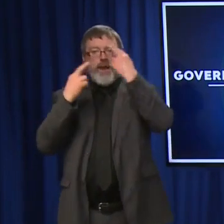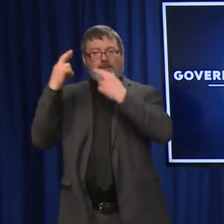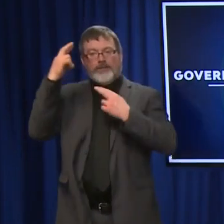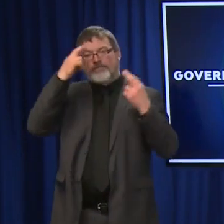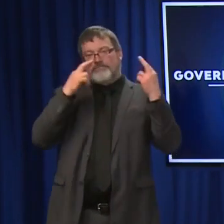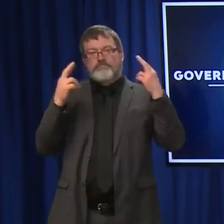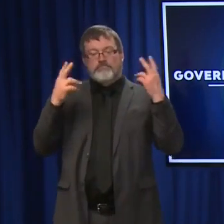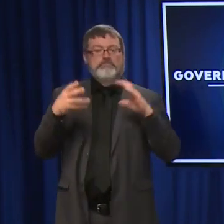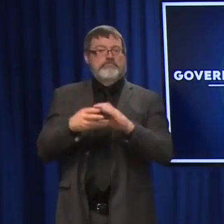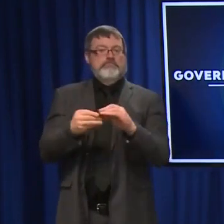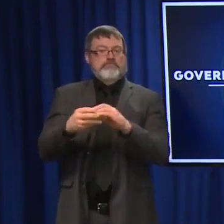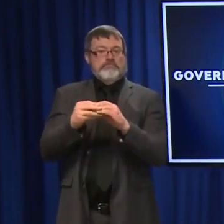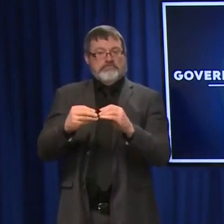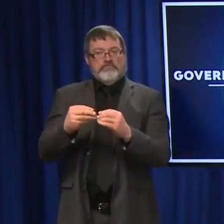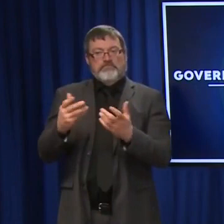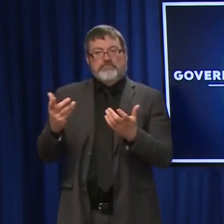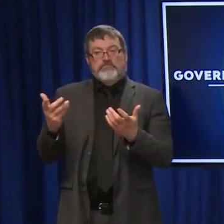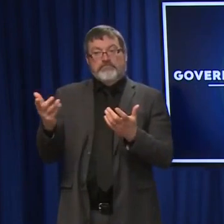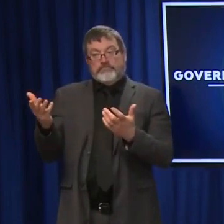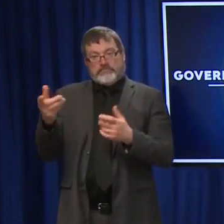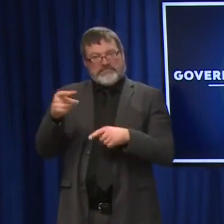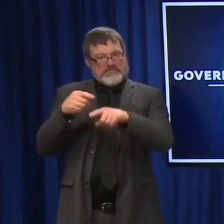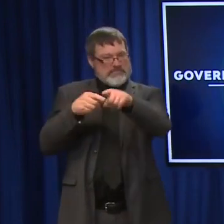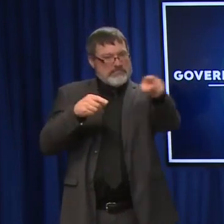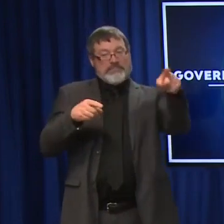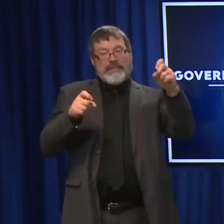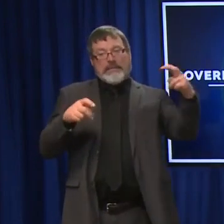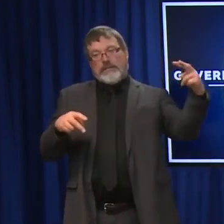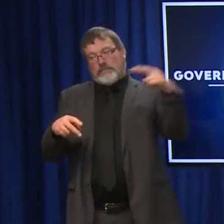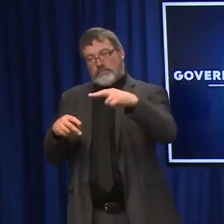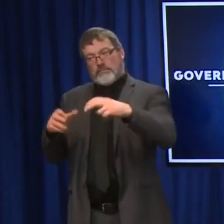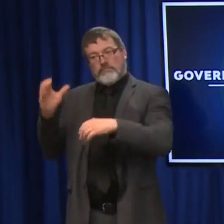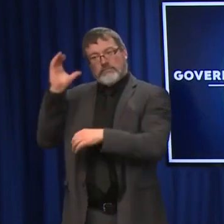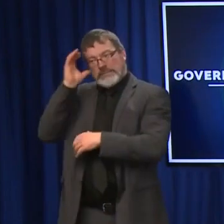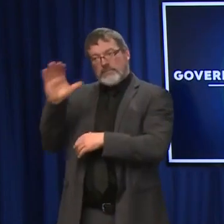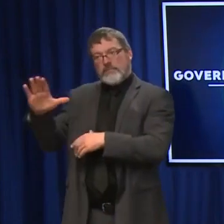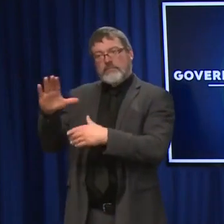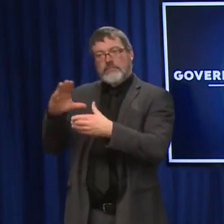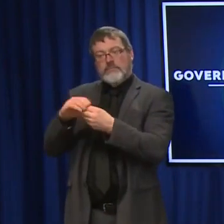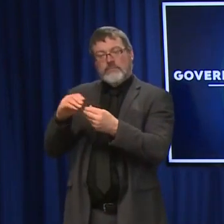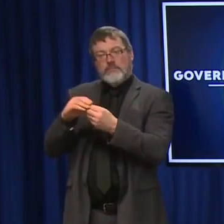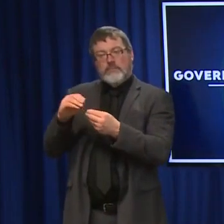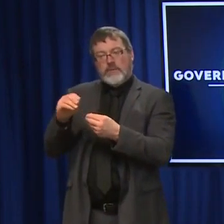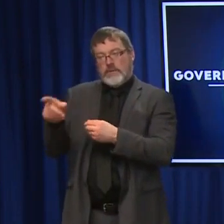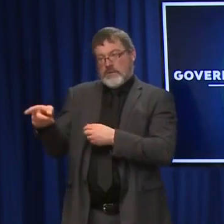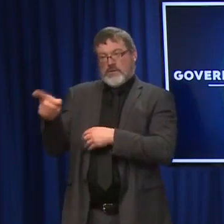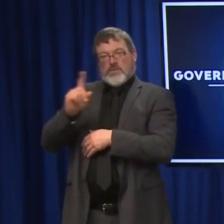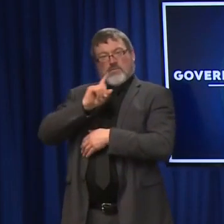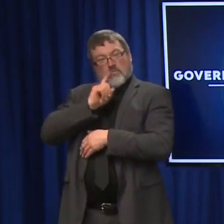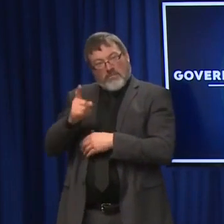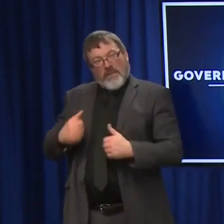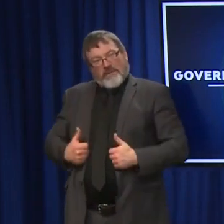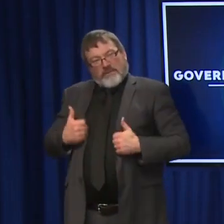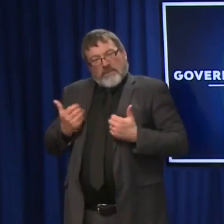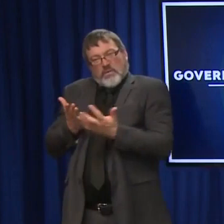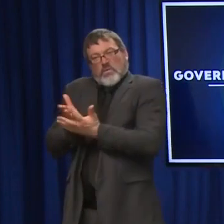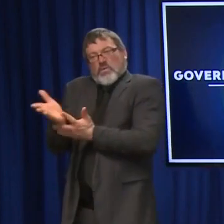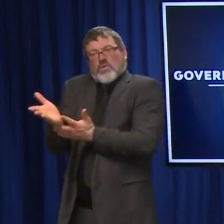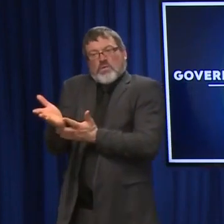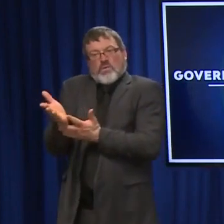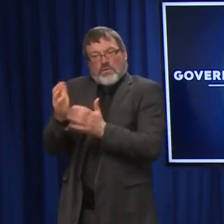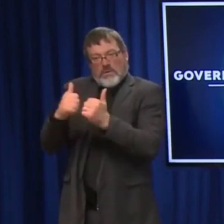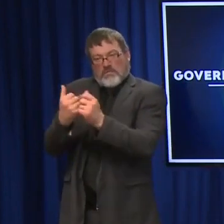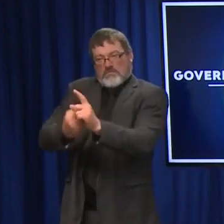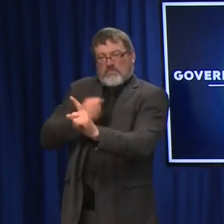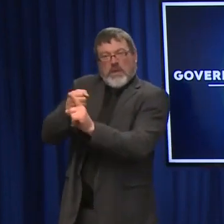husband was, you in the ICU for three and a half weeks and we couldn't even visit. And what that does to families, it's harsh and it's real.